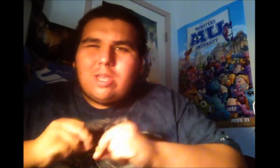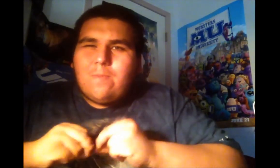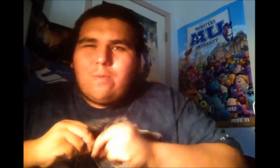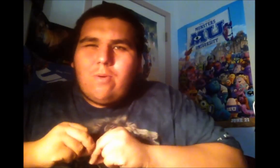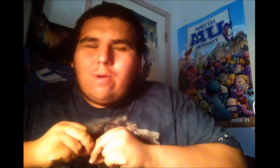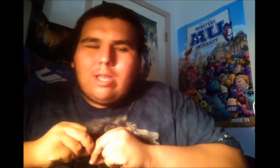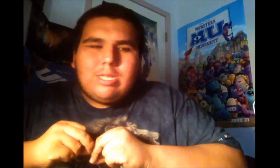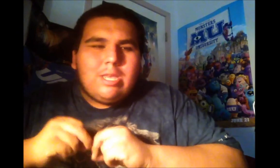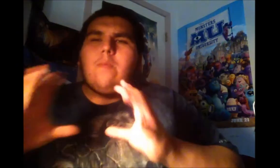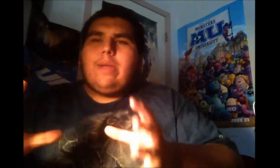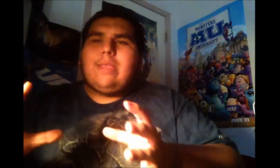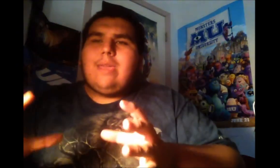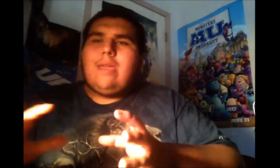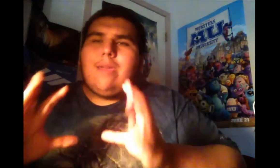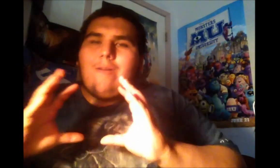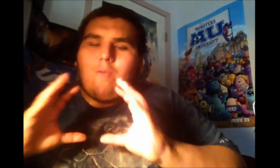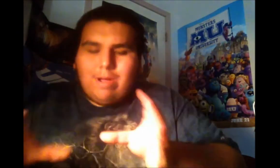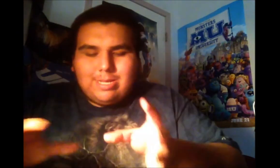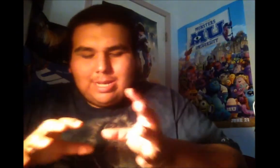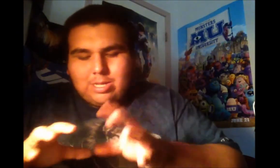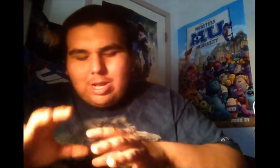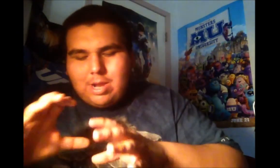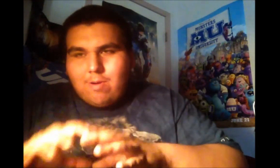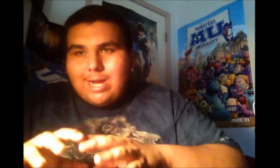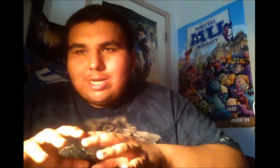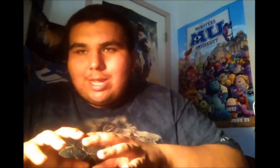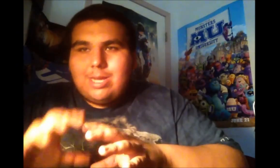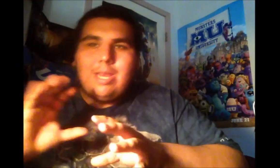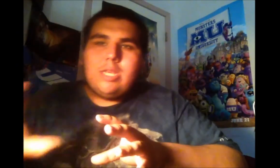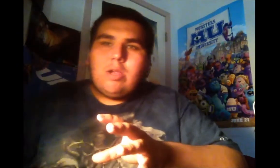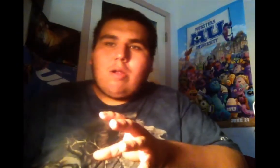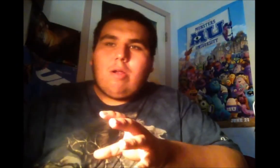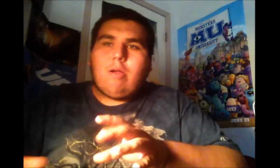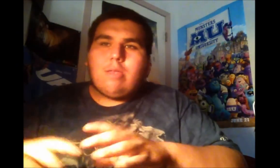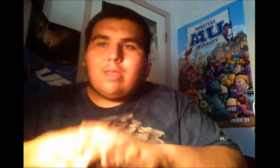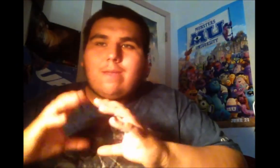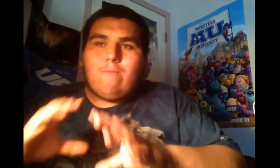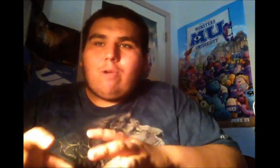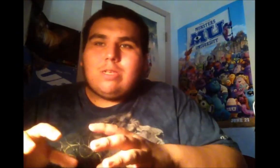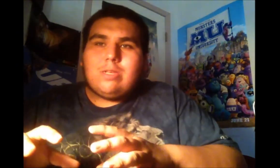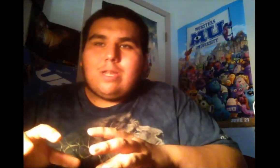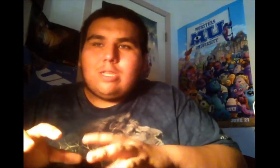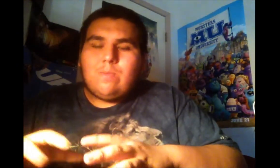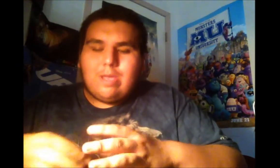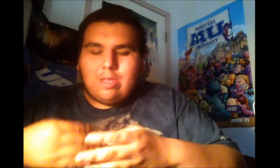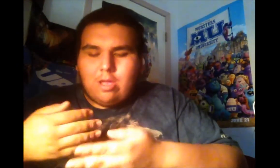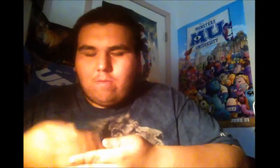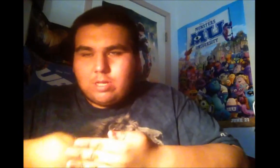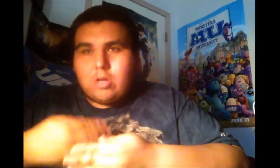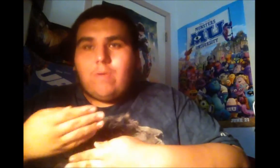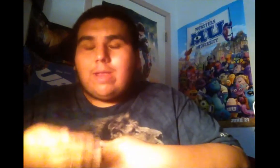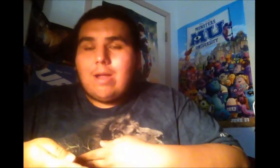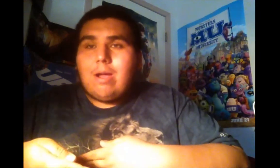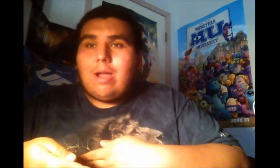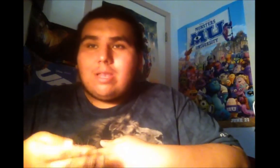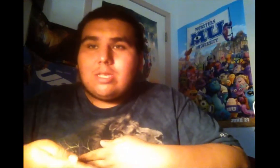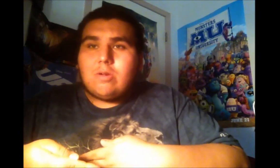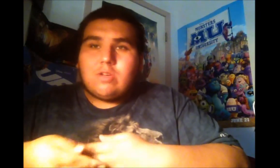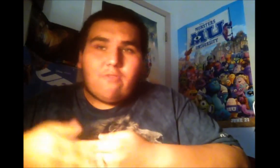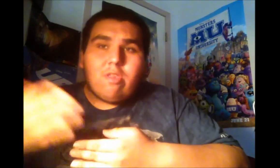at points. But then, once they started crash landing into Earth, and then once Jaden Smith was going out on this search for